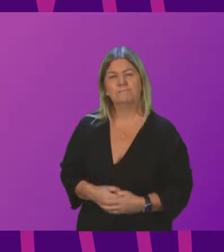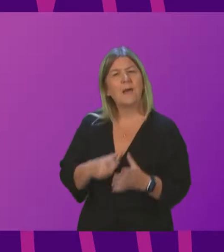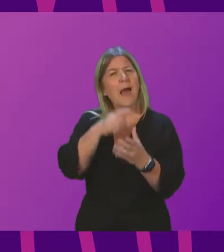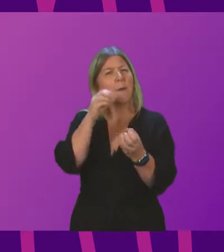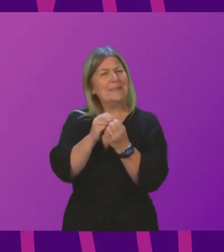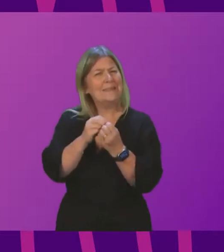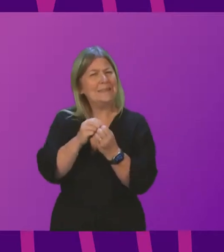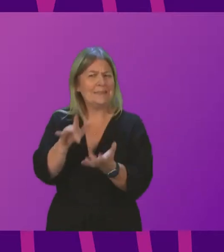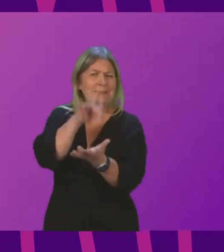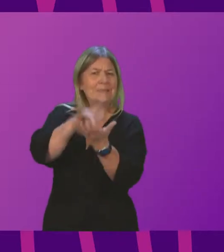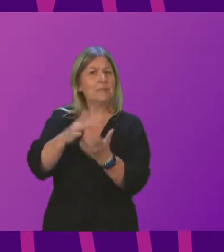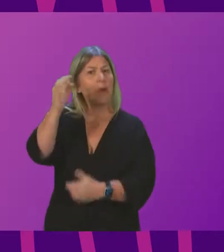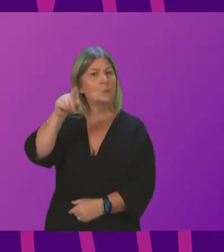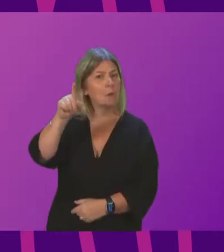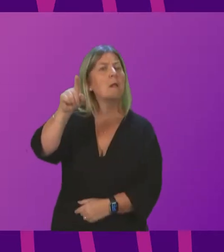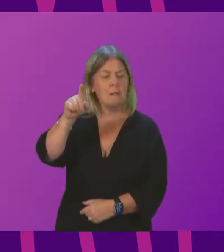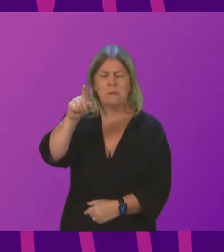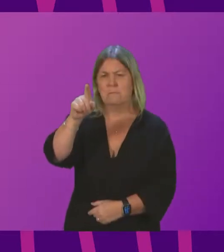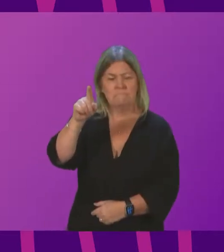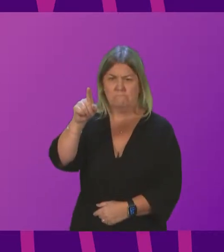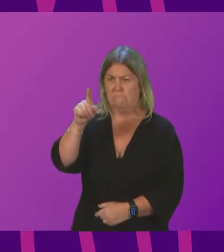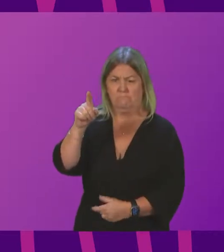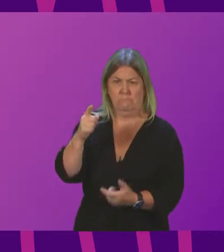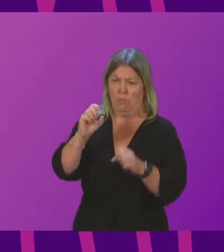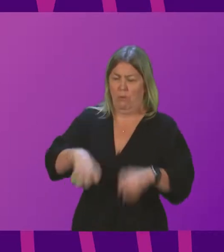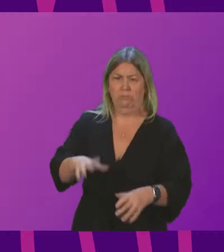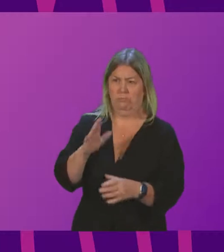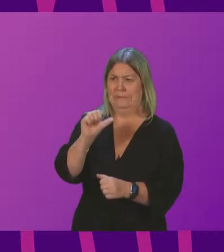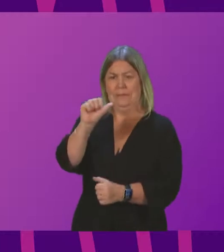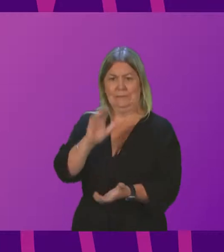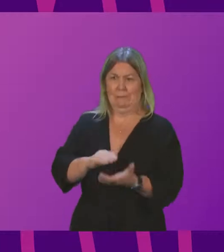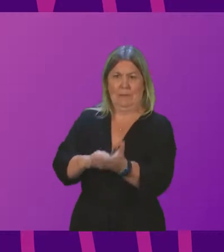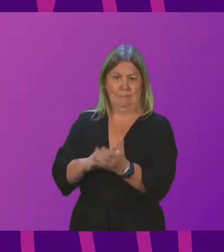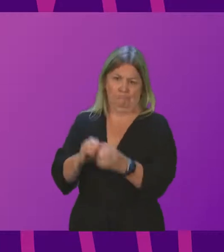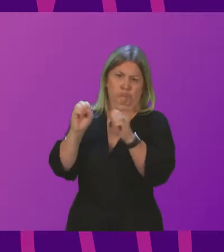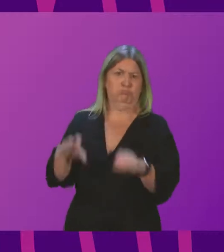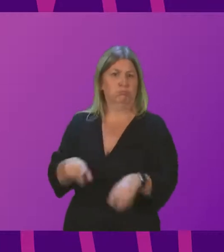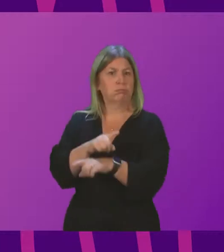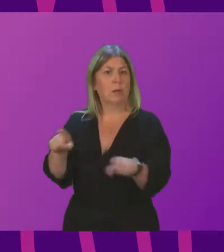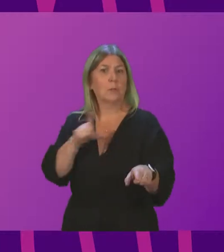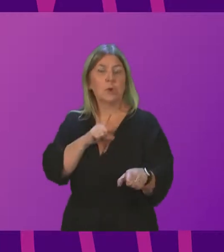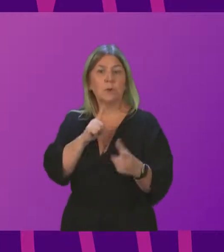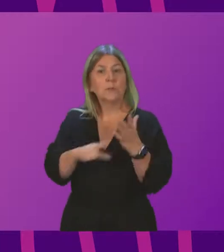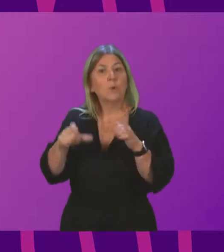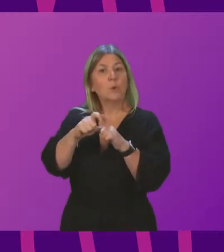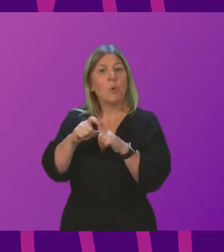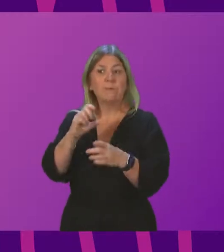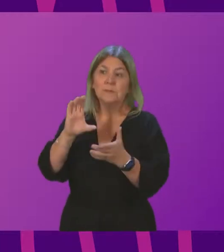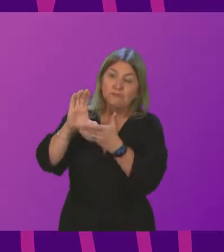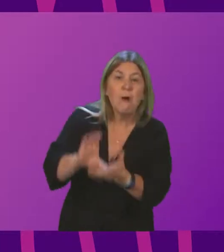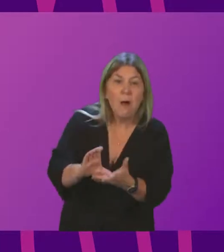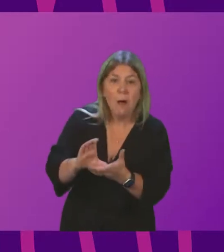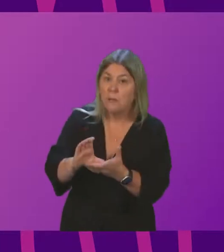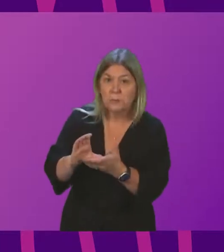out of pocket, as the Scottish Government has not paid vital Covid grants from over a year ago. Now, Ministers have pushed back the date for payment